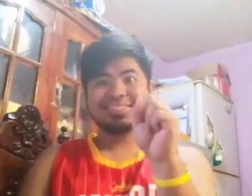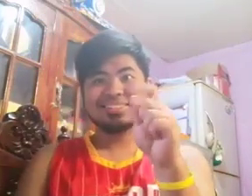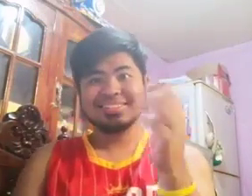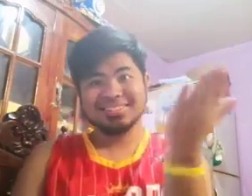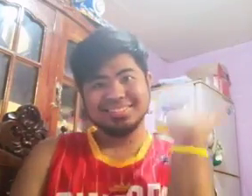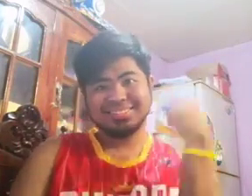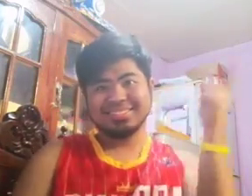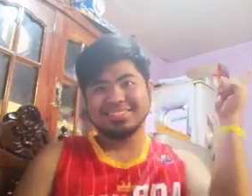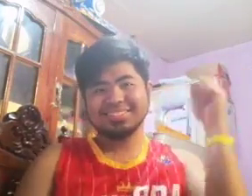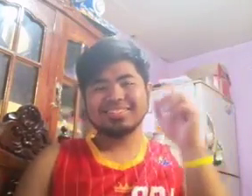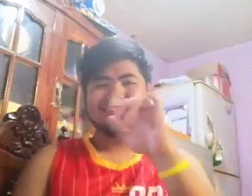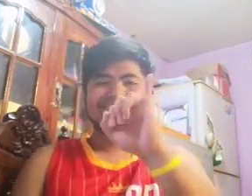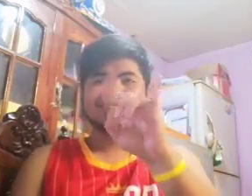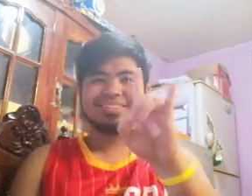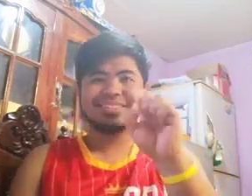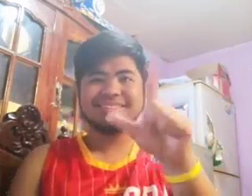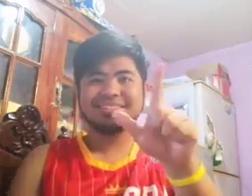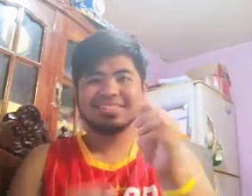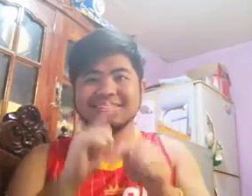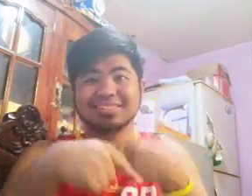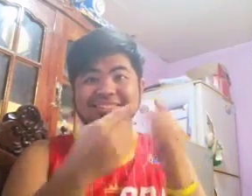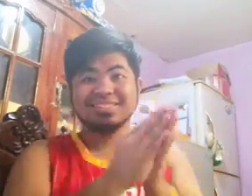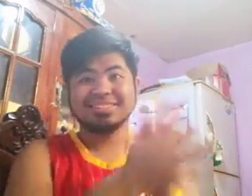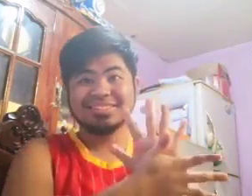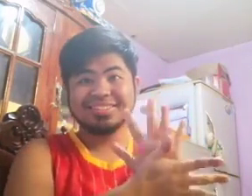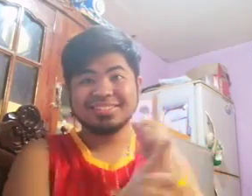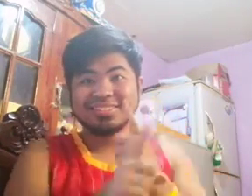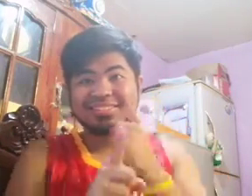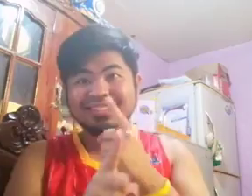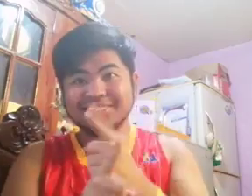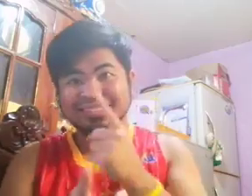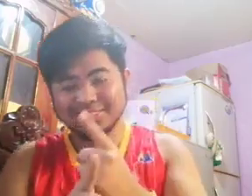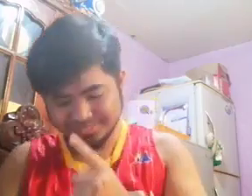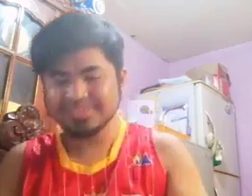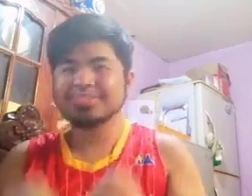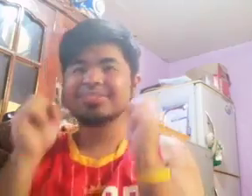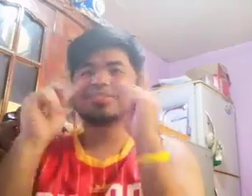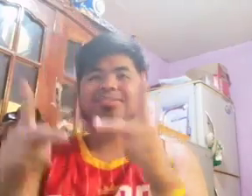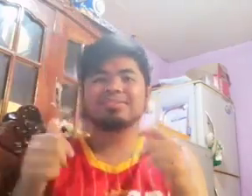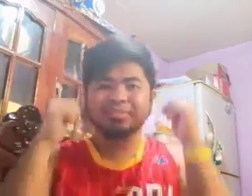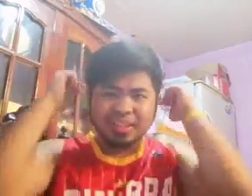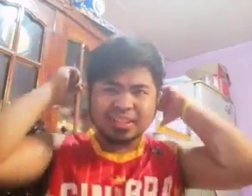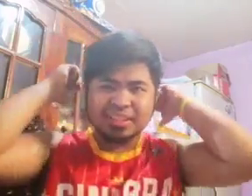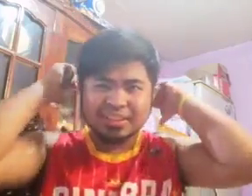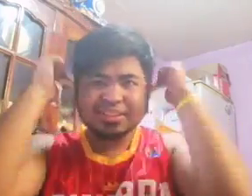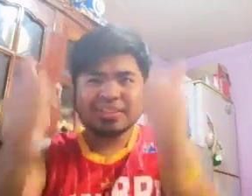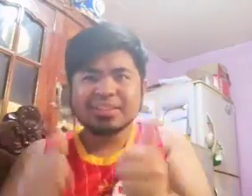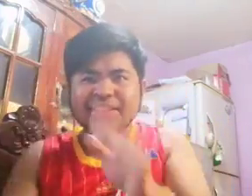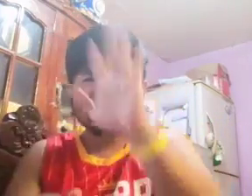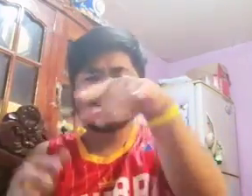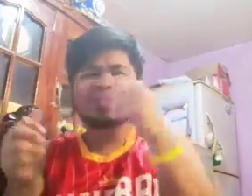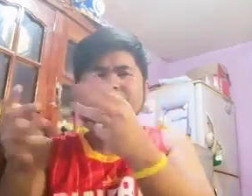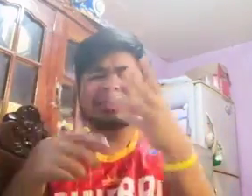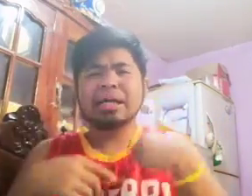You want to be a one? You want to be a good one? I'm be a good one.